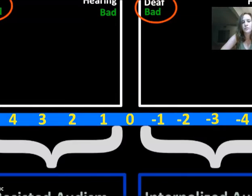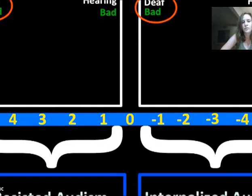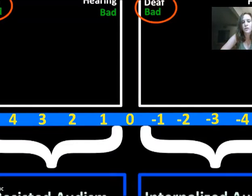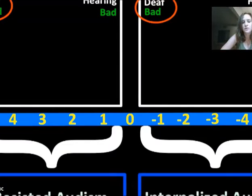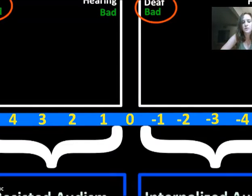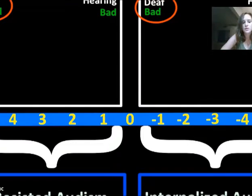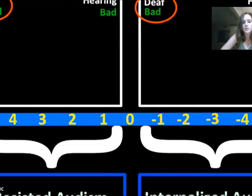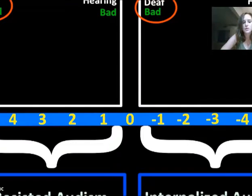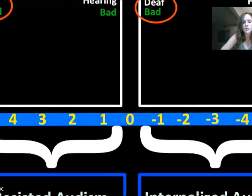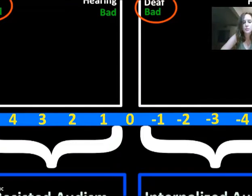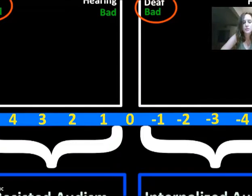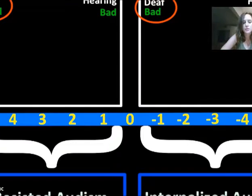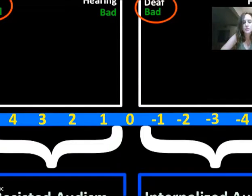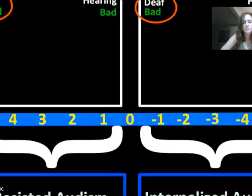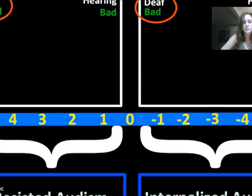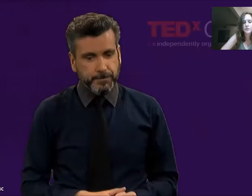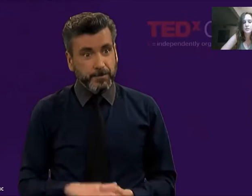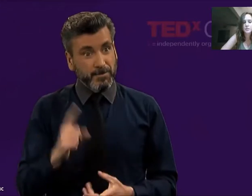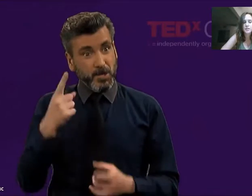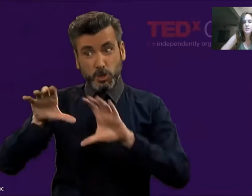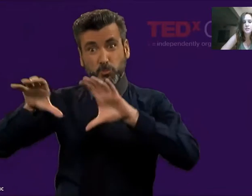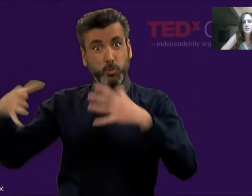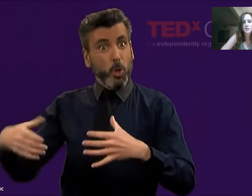So there's two groups, those that resisted.